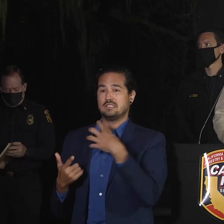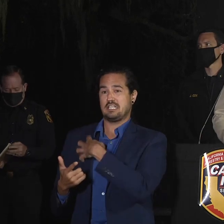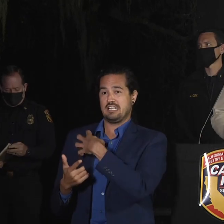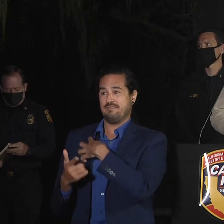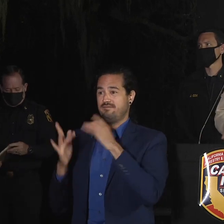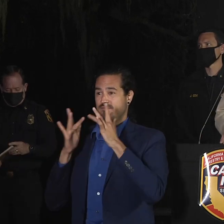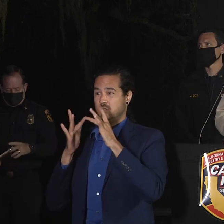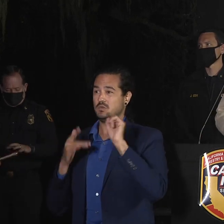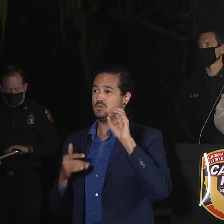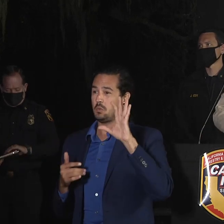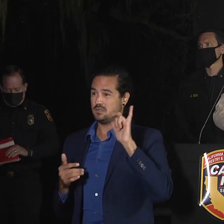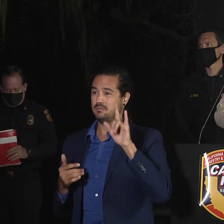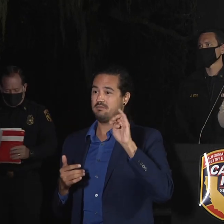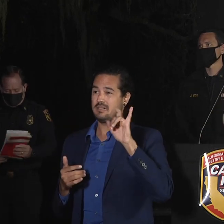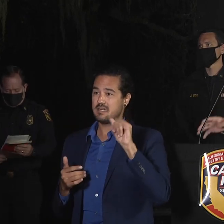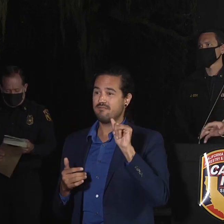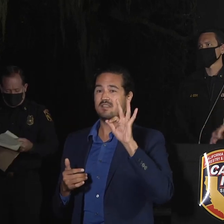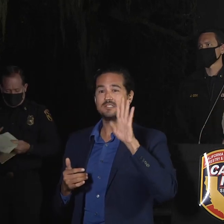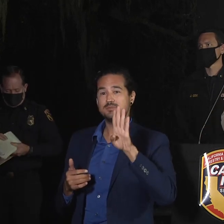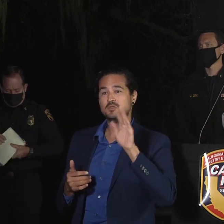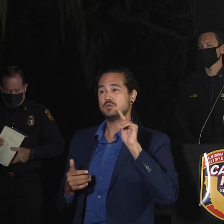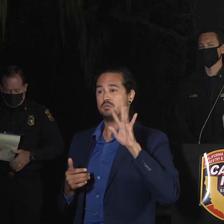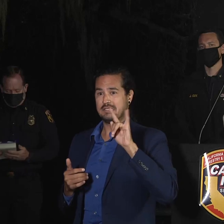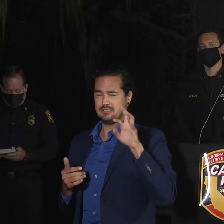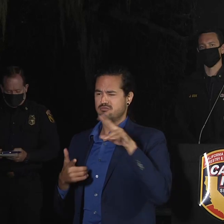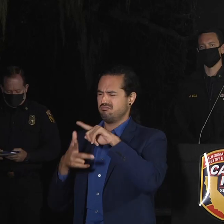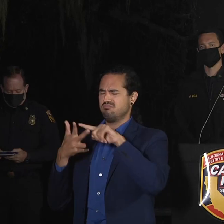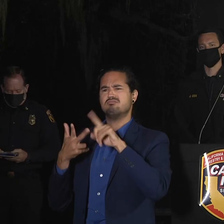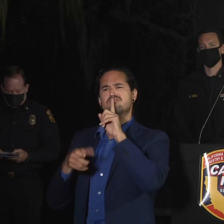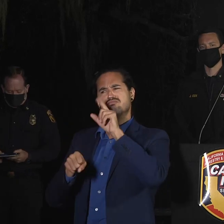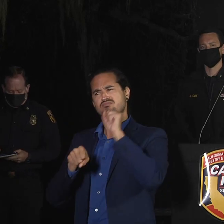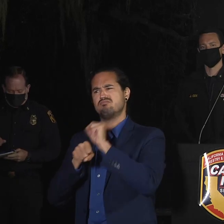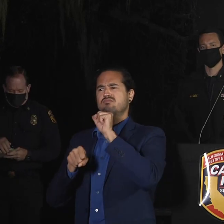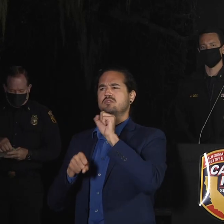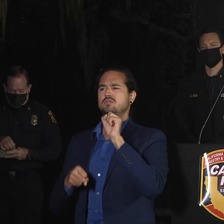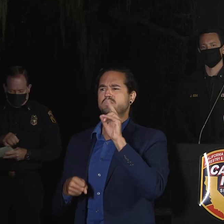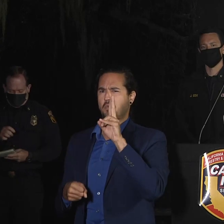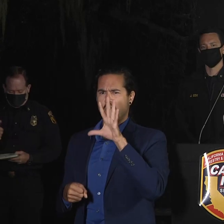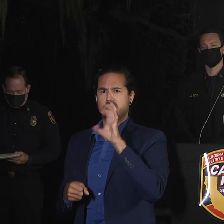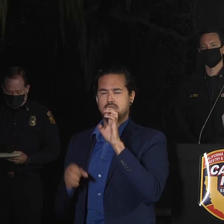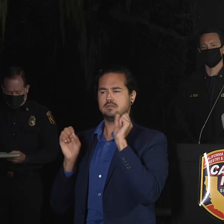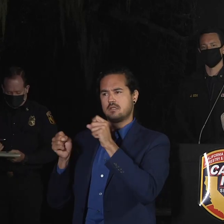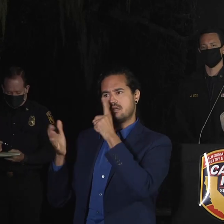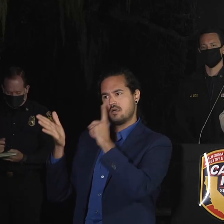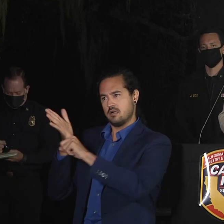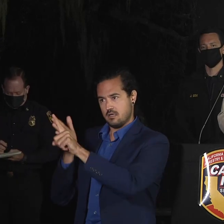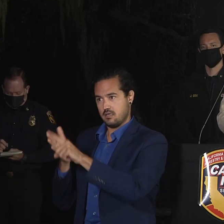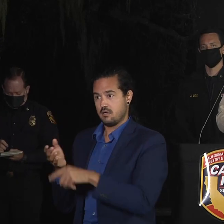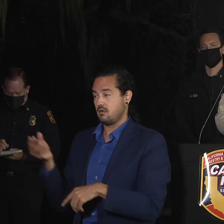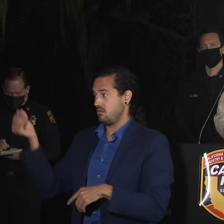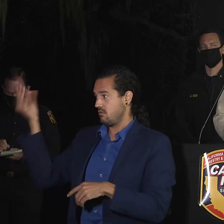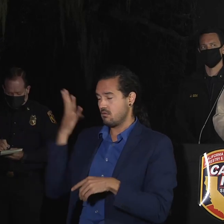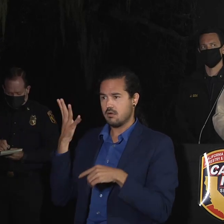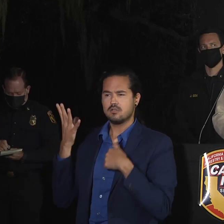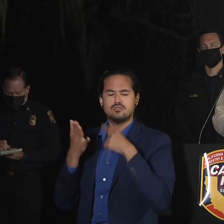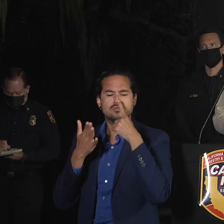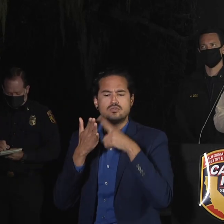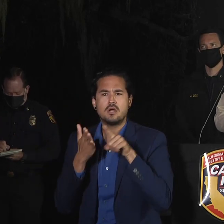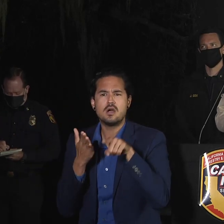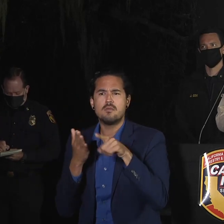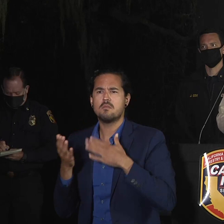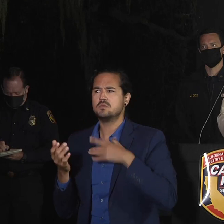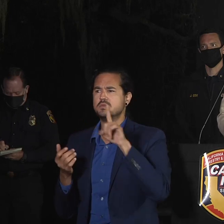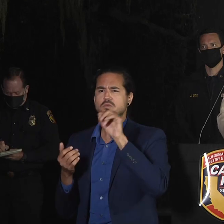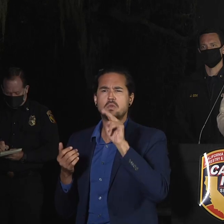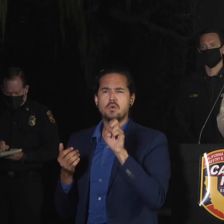so there's more information to come. There's going to be a lot more information as we go, as we go along, but those making sure that you're checking those resources